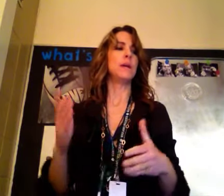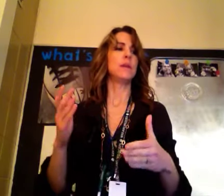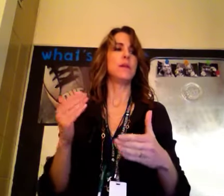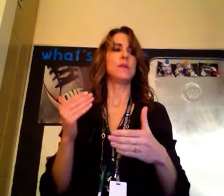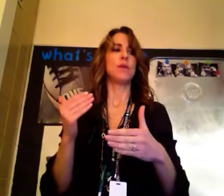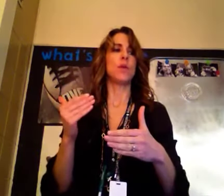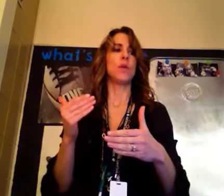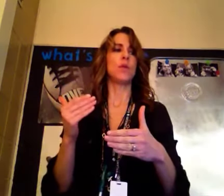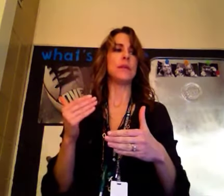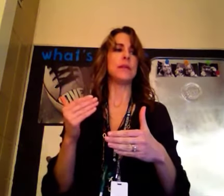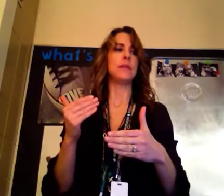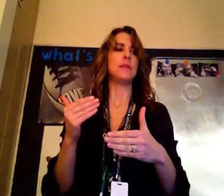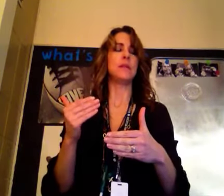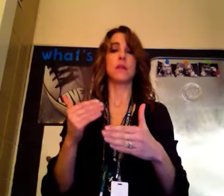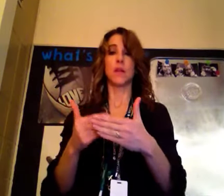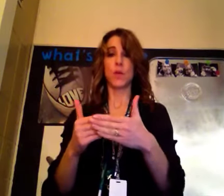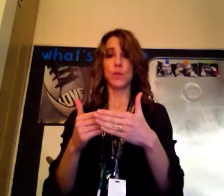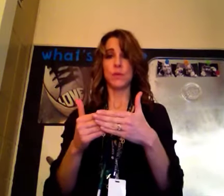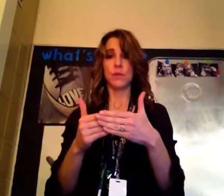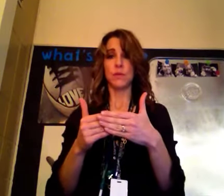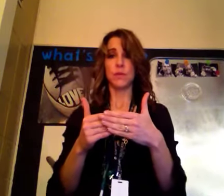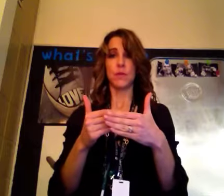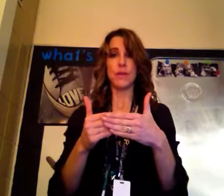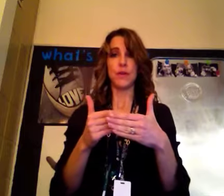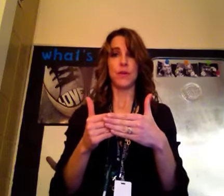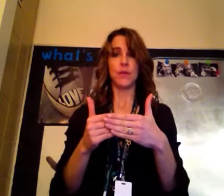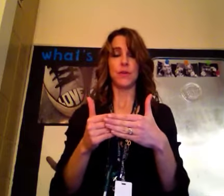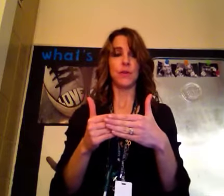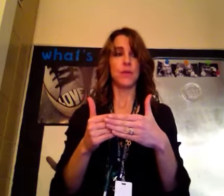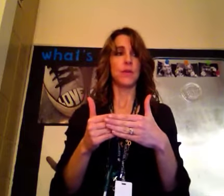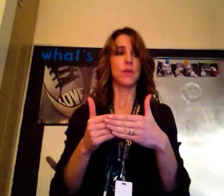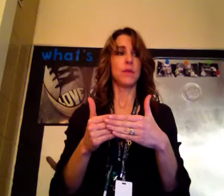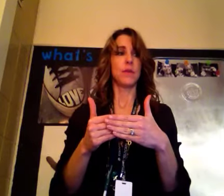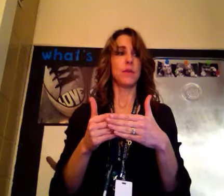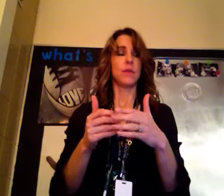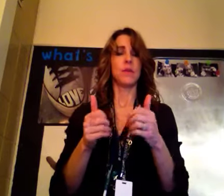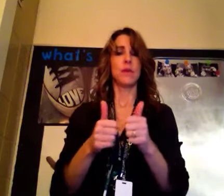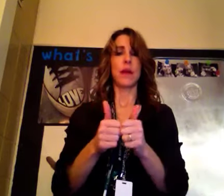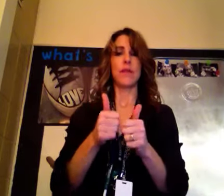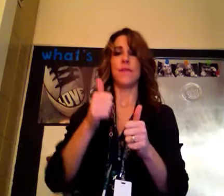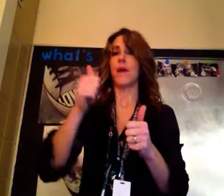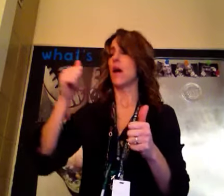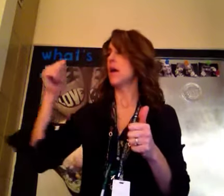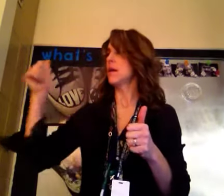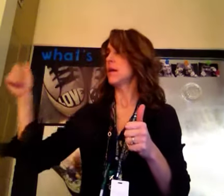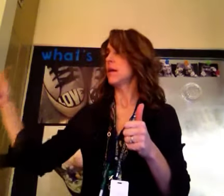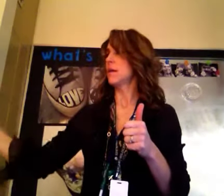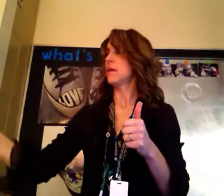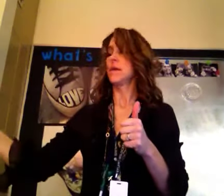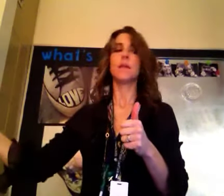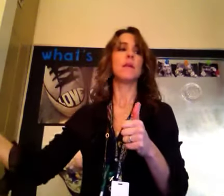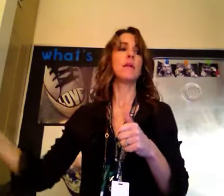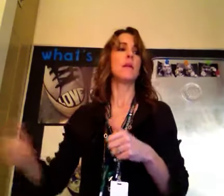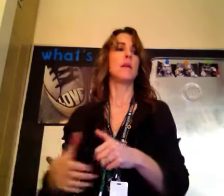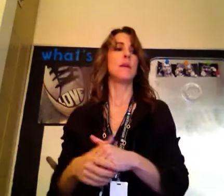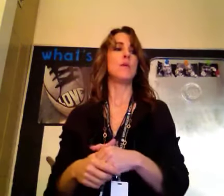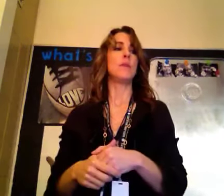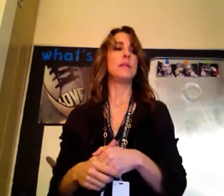So we did close or near and far. We